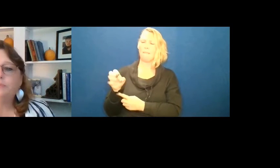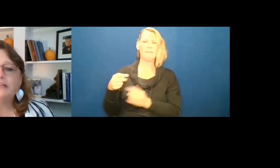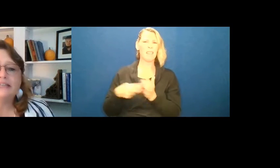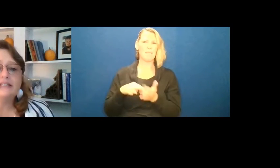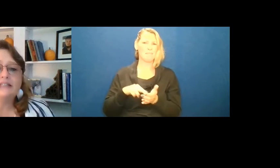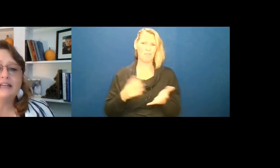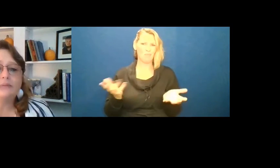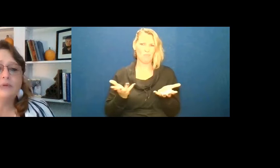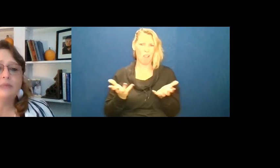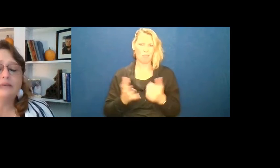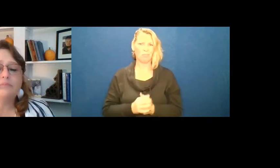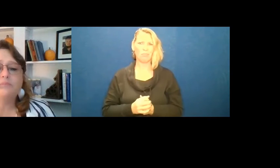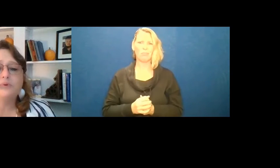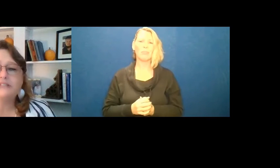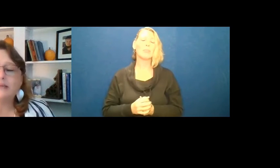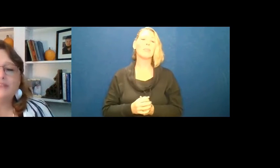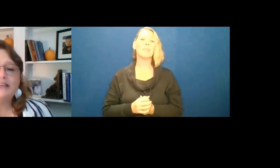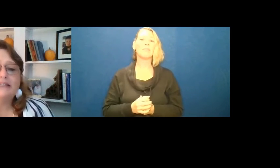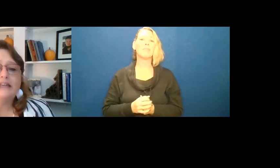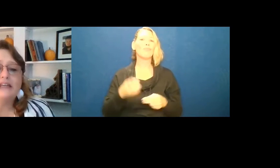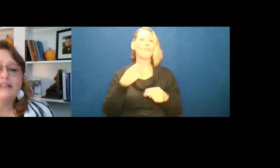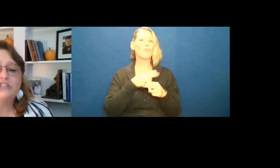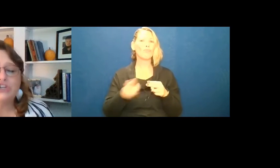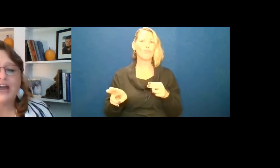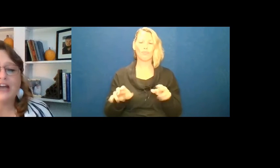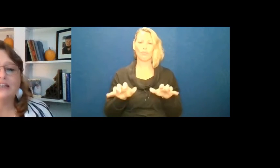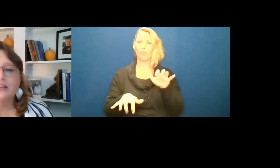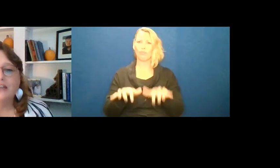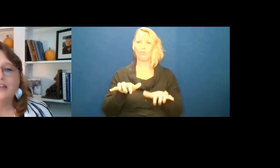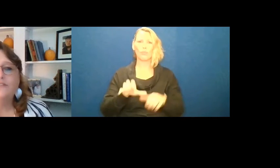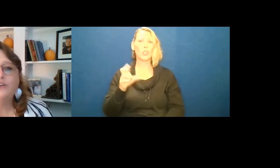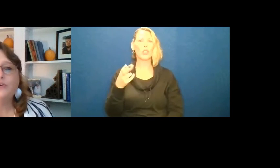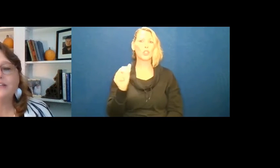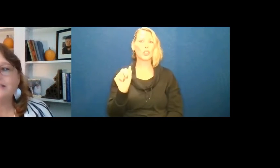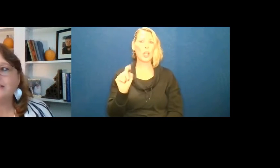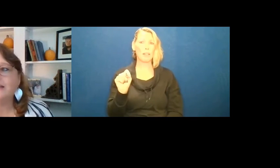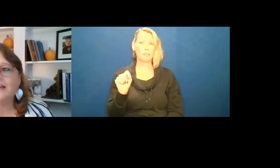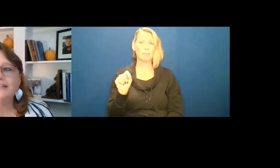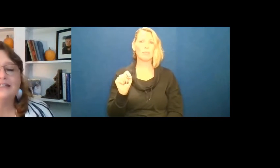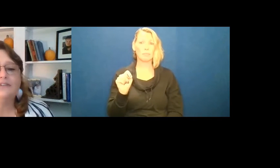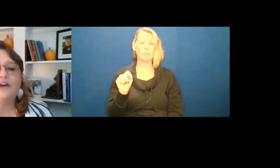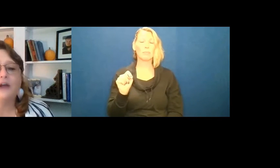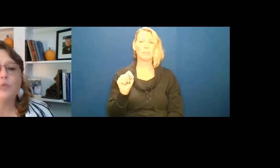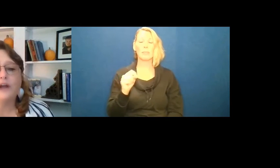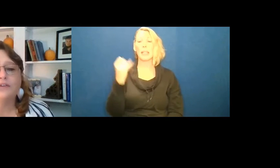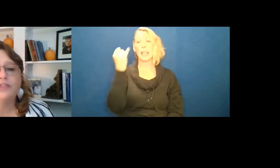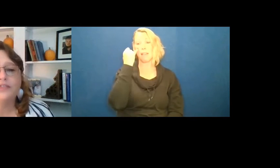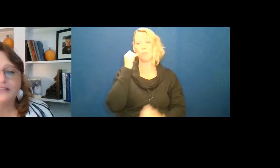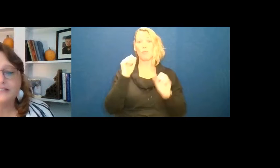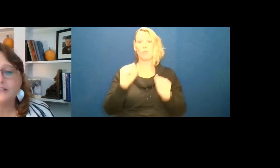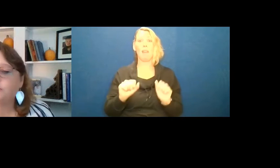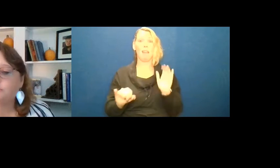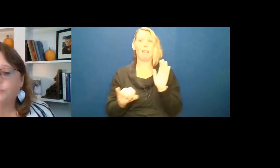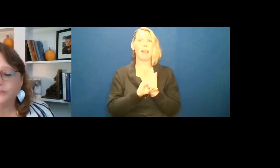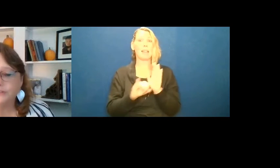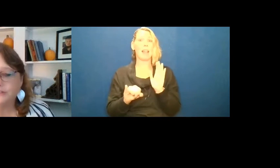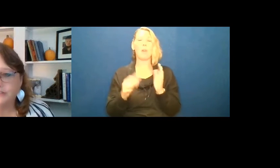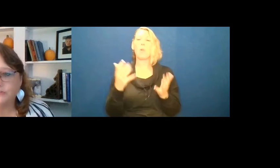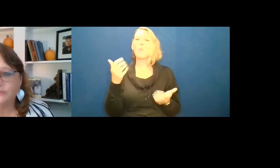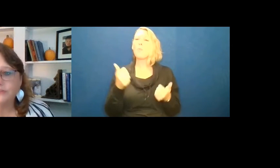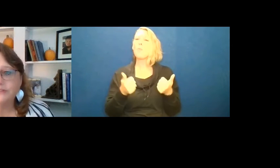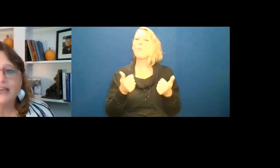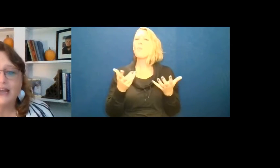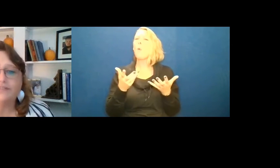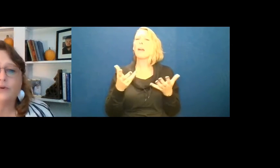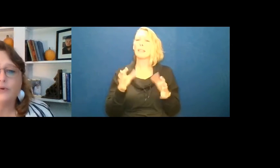So please take a moment, put something in the chat. If you can identify what are the things that are important